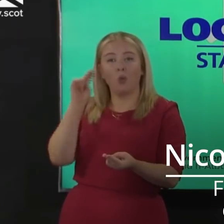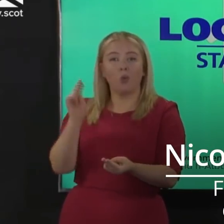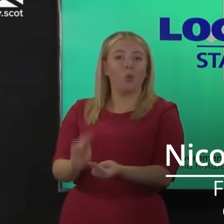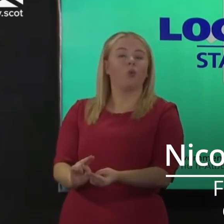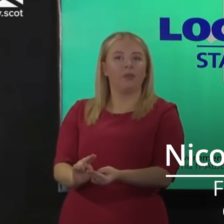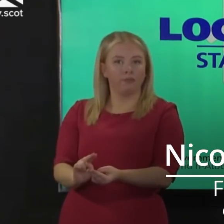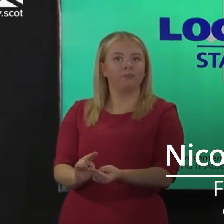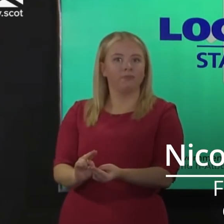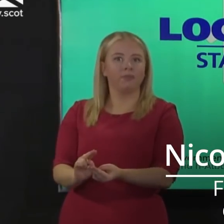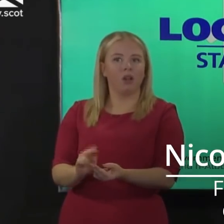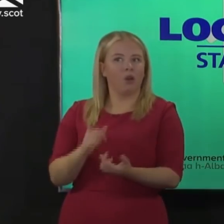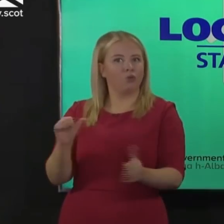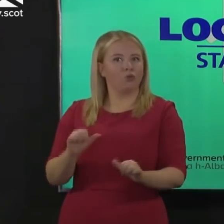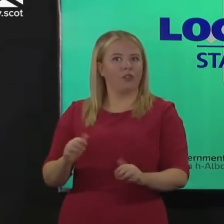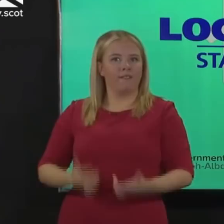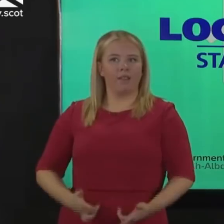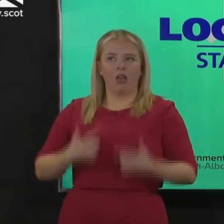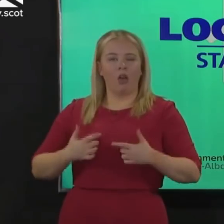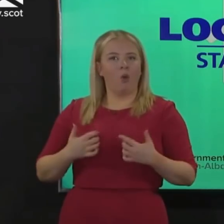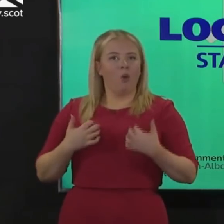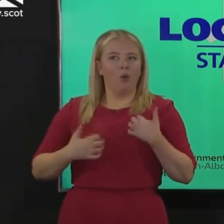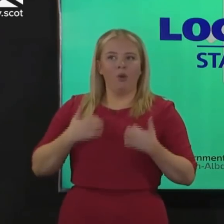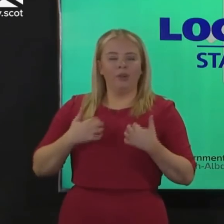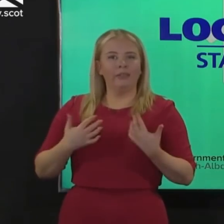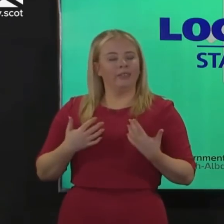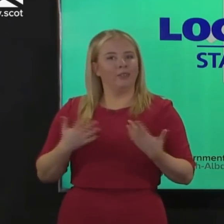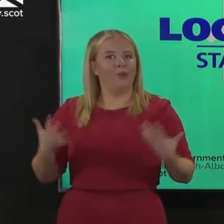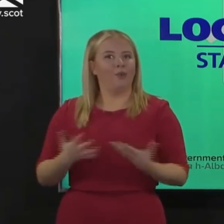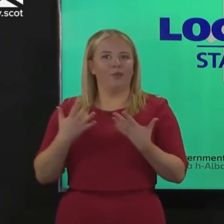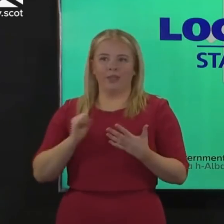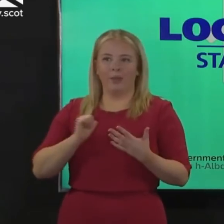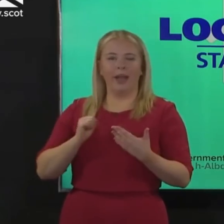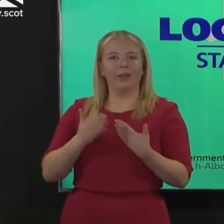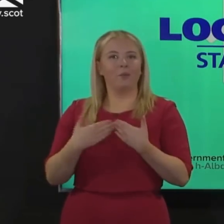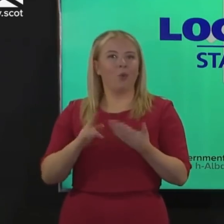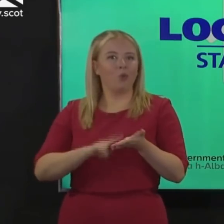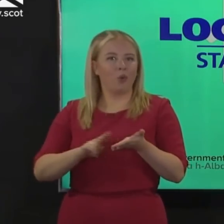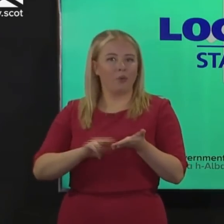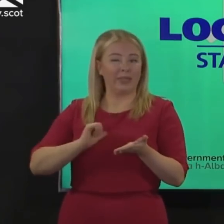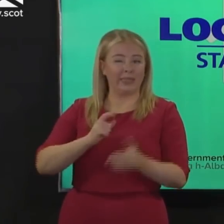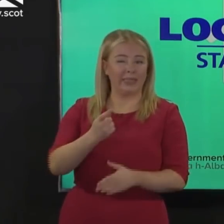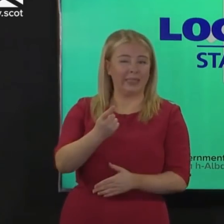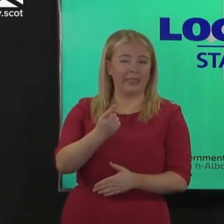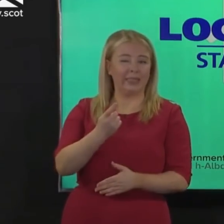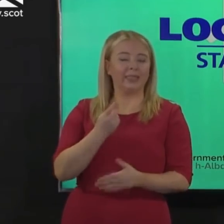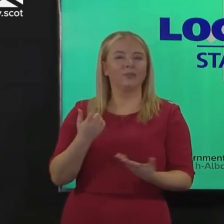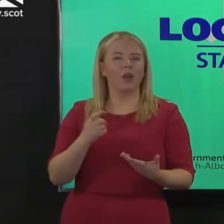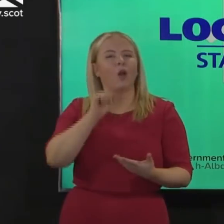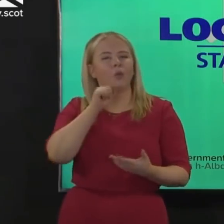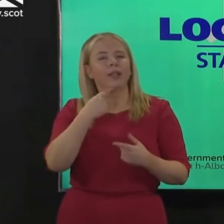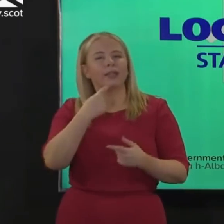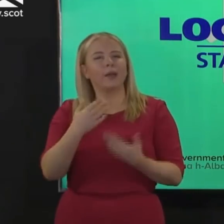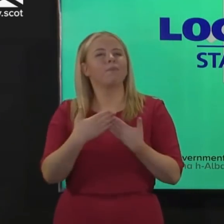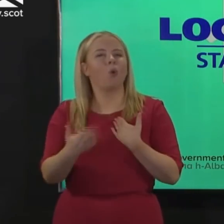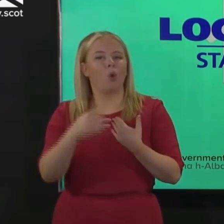should give us all real encouragement just now that greater normality is firmly on the horizon. Indeed, and I'll say more about